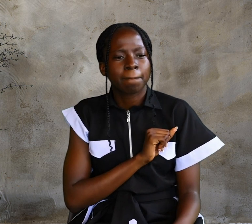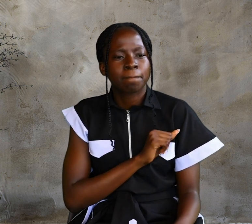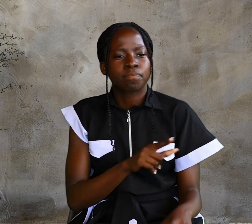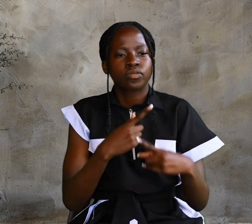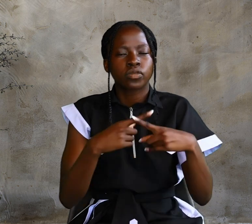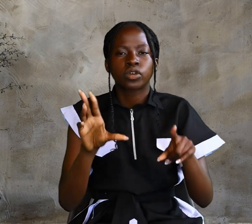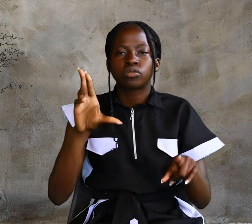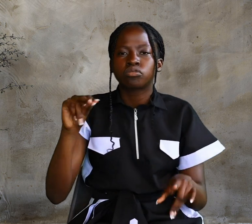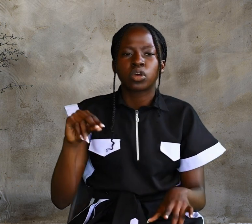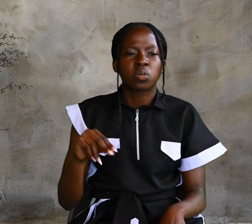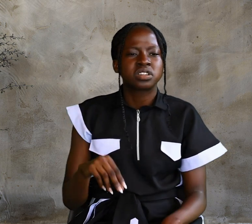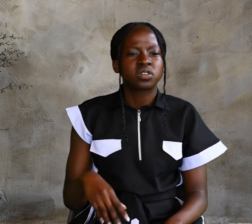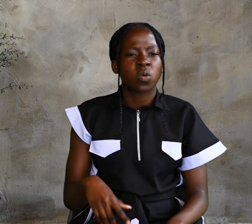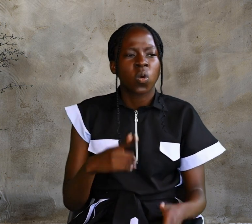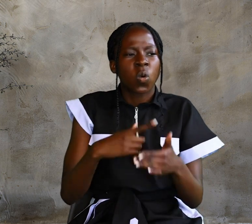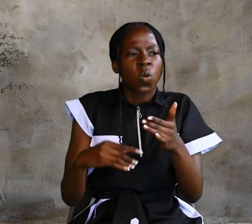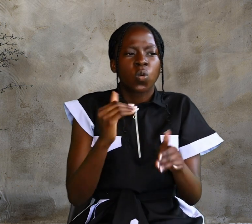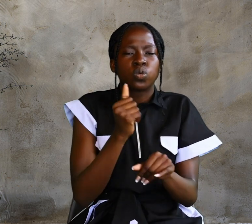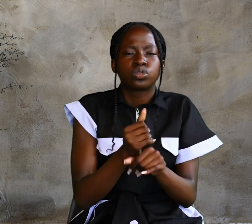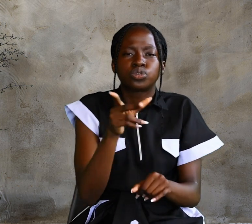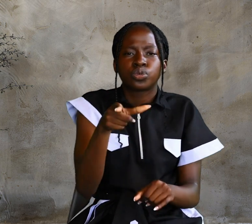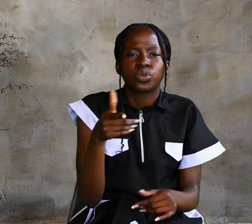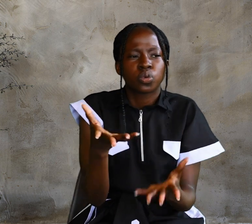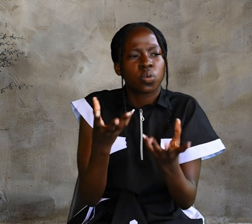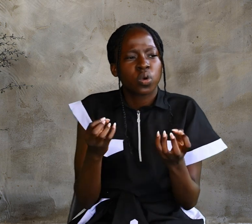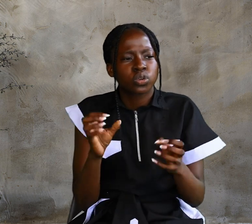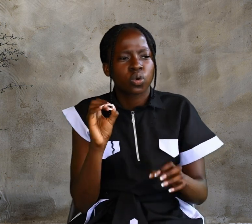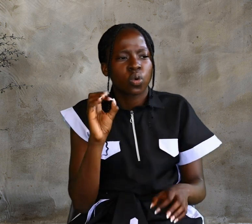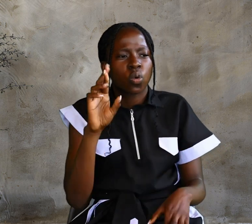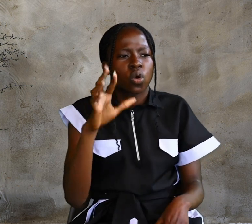no one asked, What do you want, or why are you talking with her?